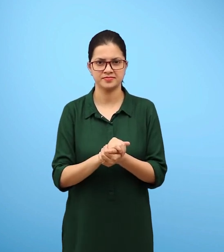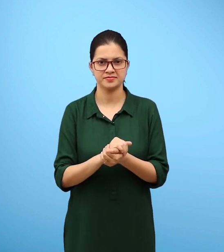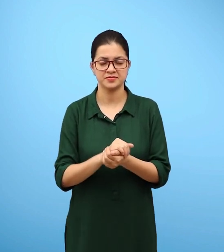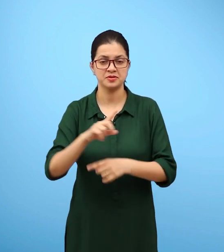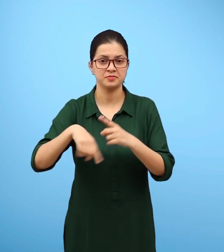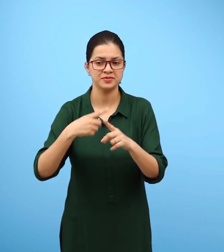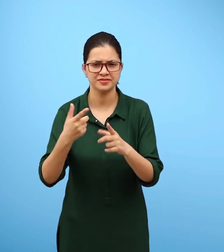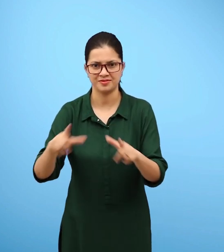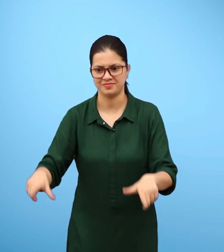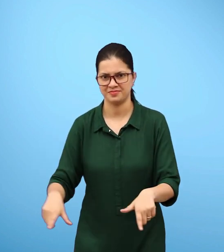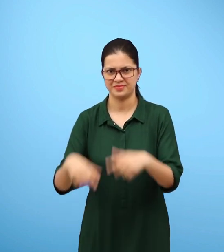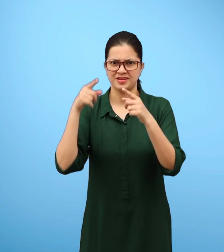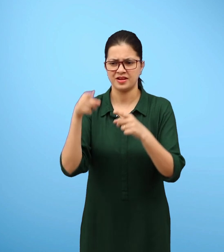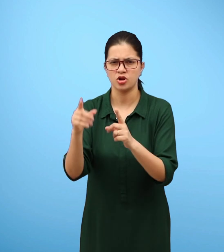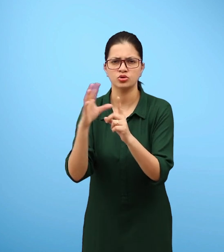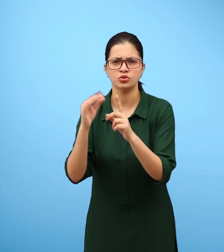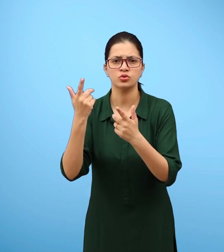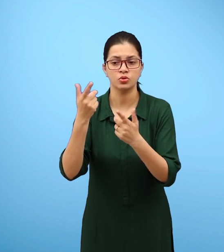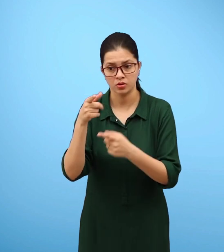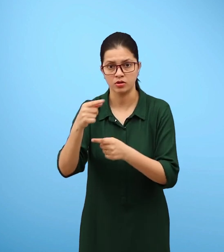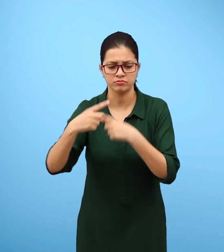Plants also consume oxygen for respiration.